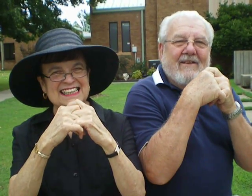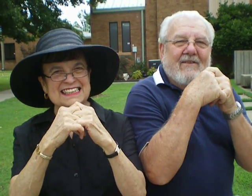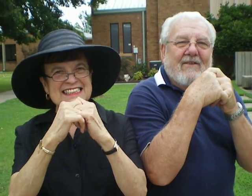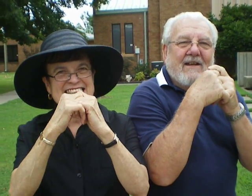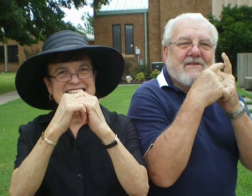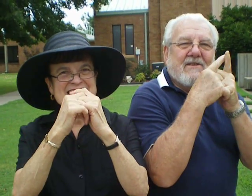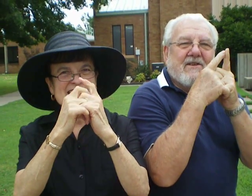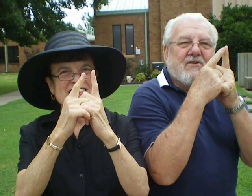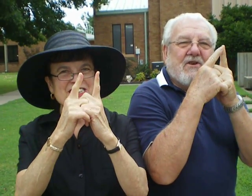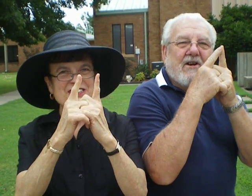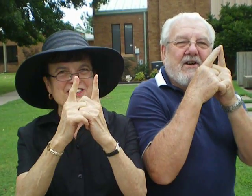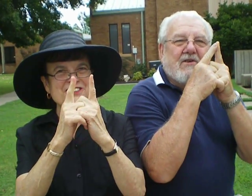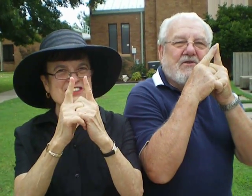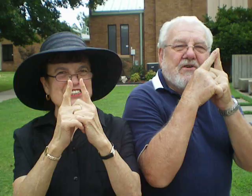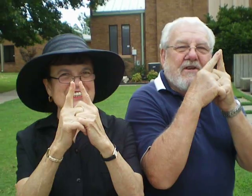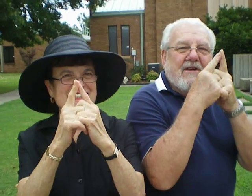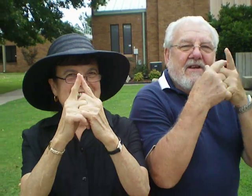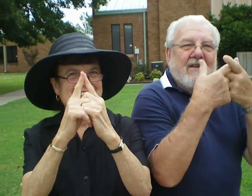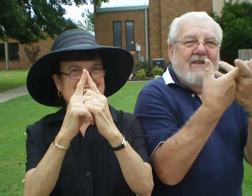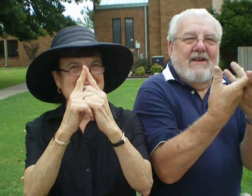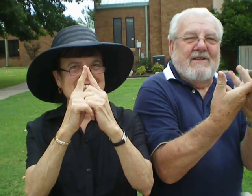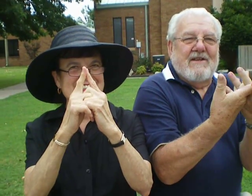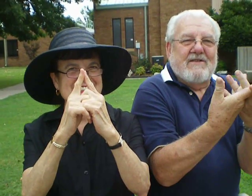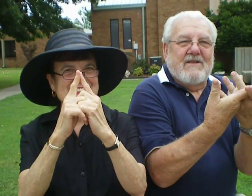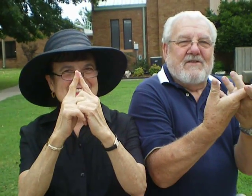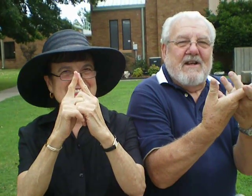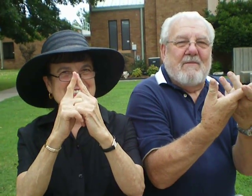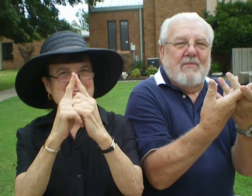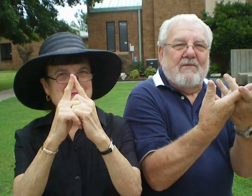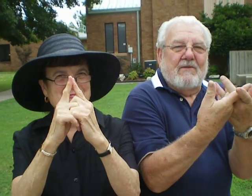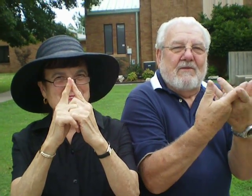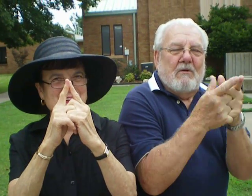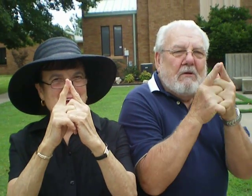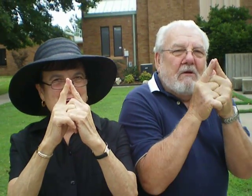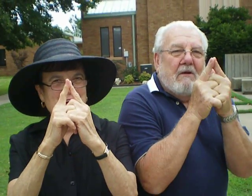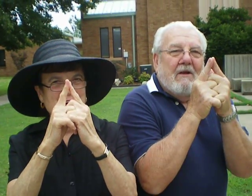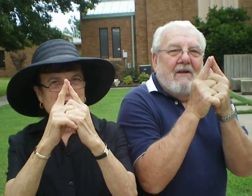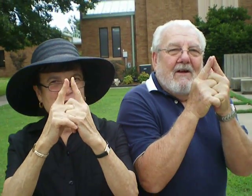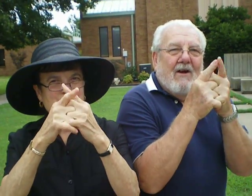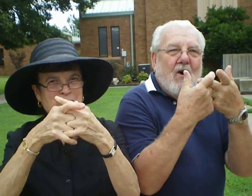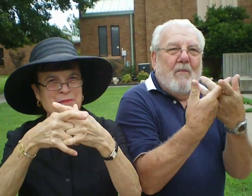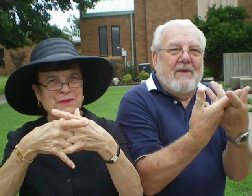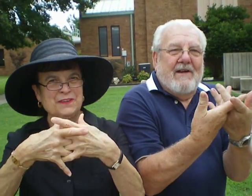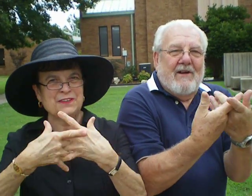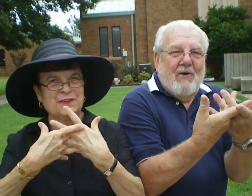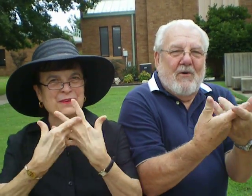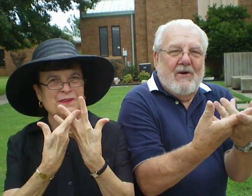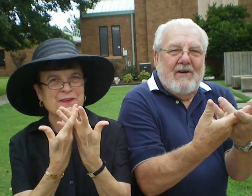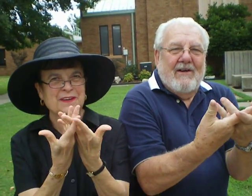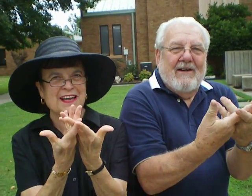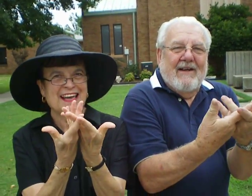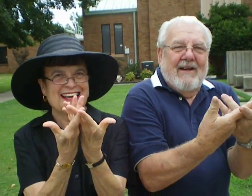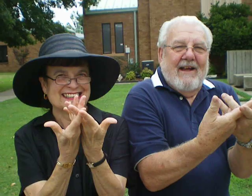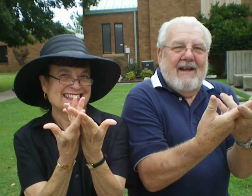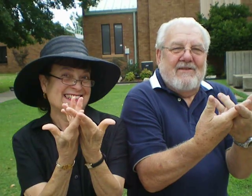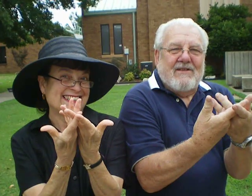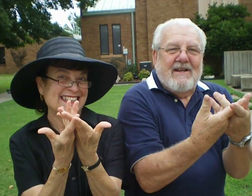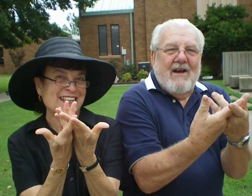This is the church. This is the steeple. Open the door and see